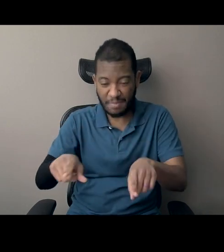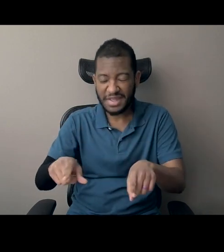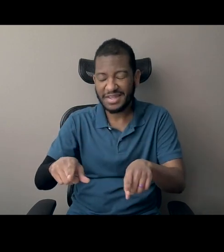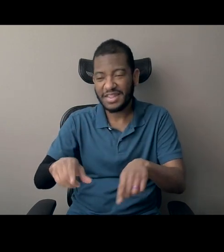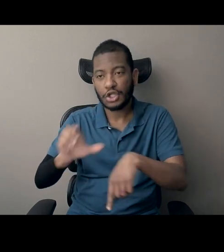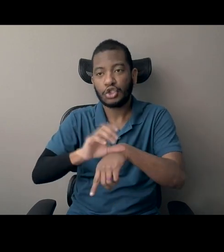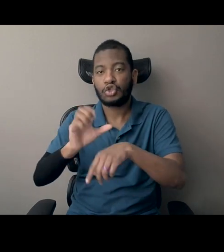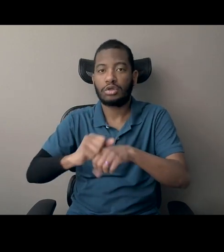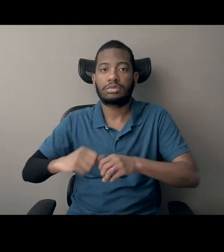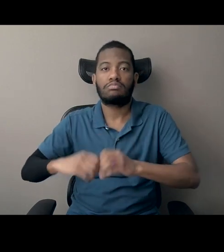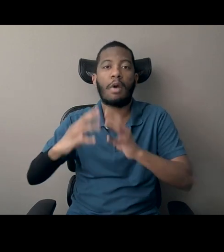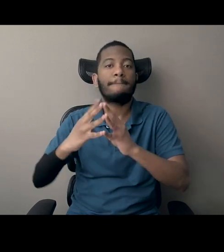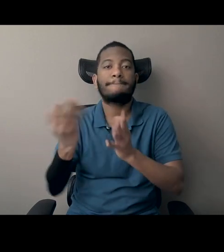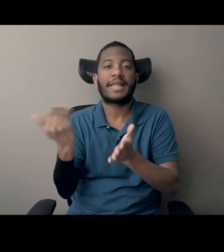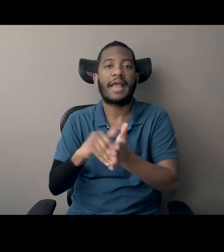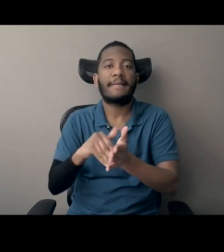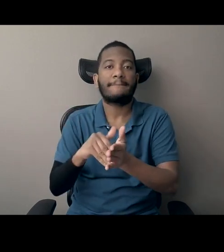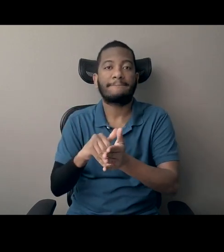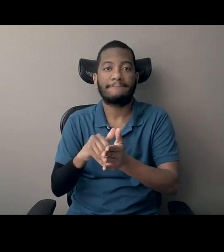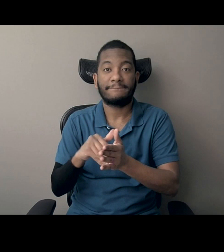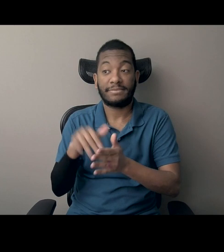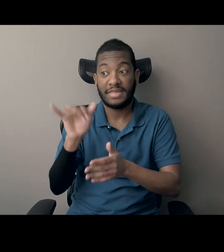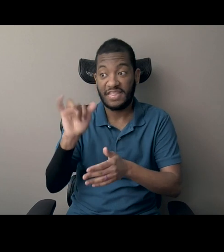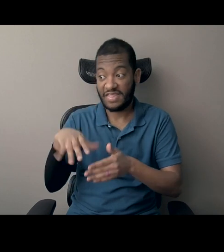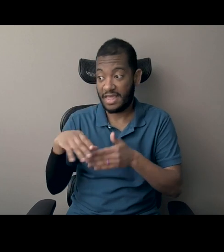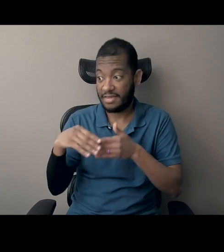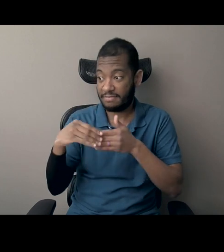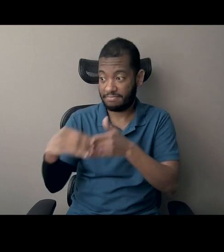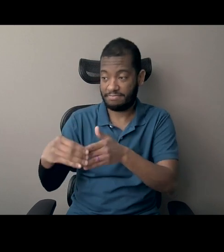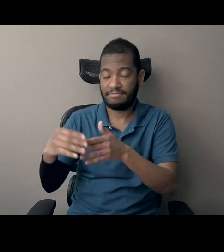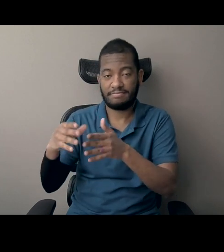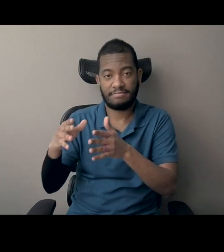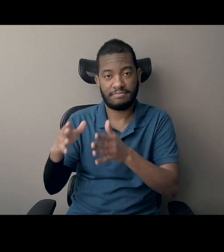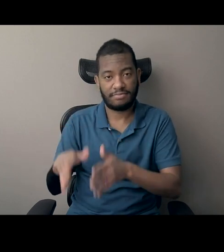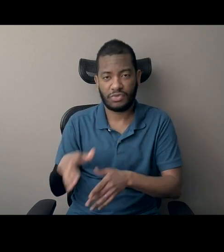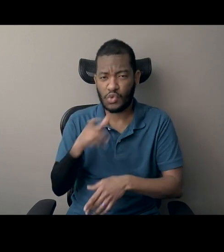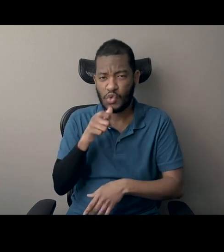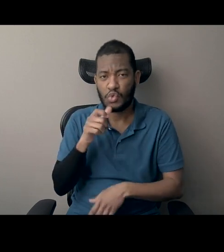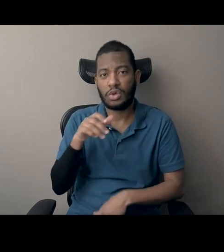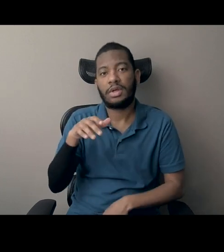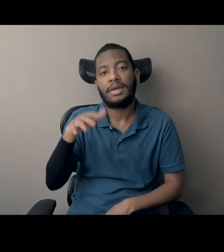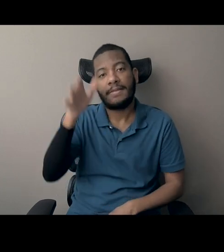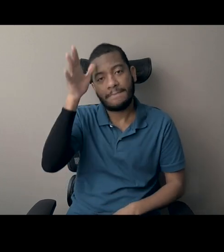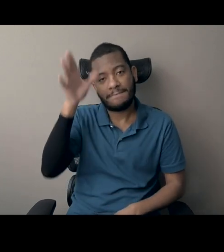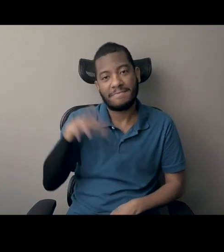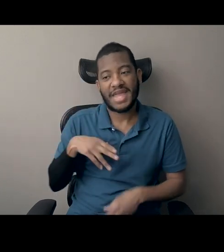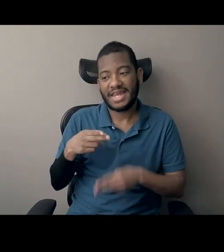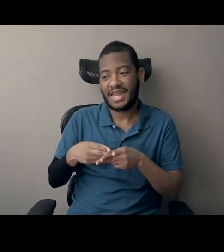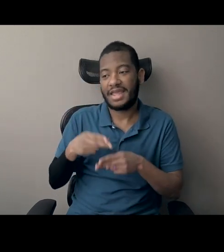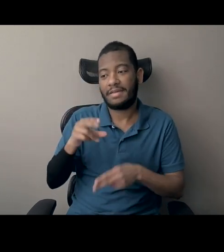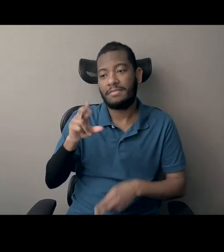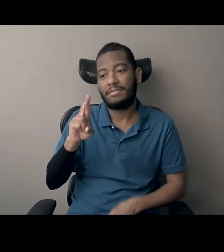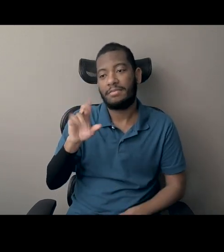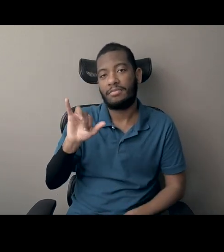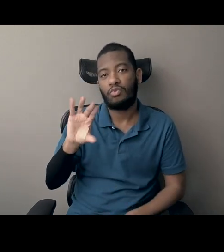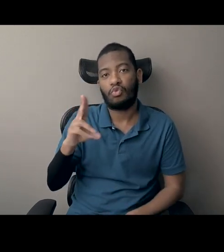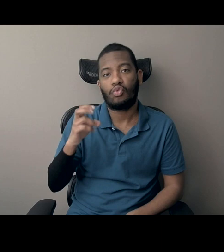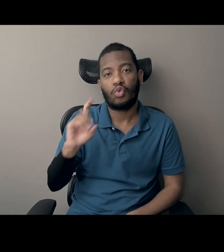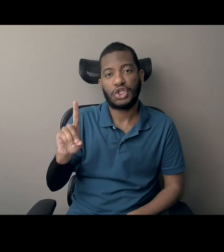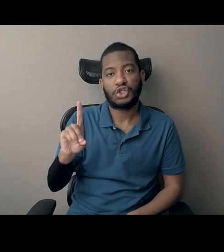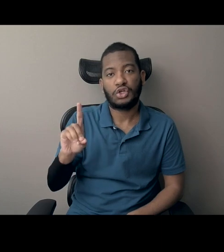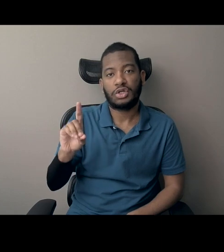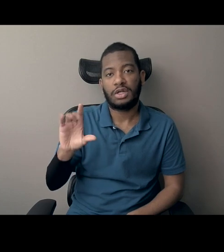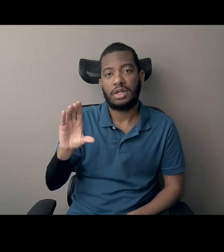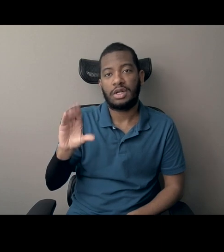era was a man named, uh, Richard quote unquote, daddy Kane. And not only was he the leader of the church, but he was one of the first black members of